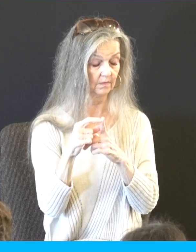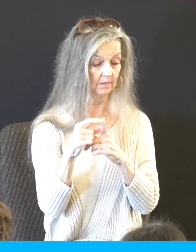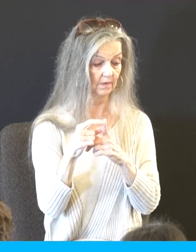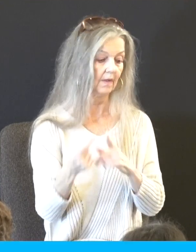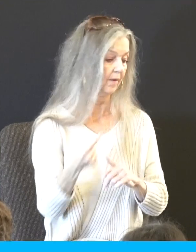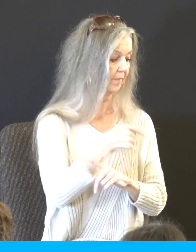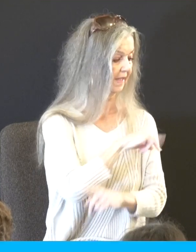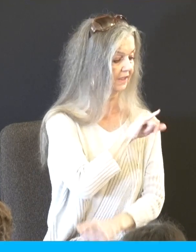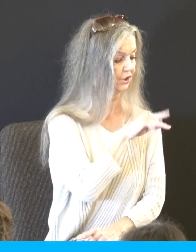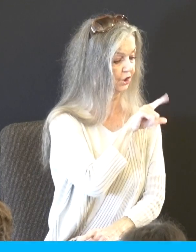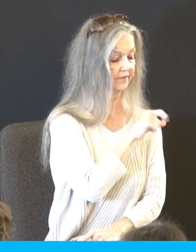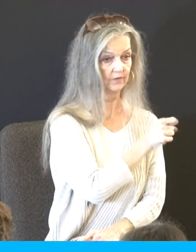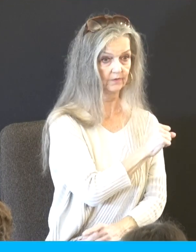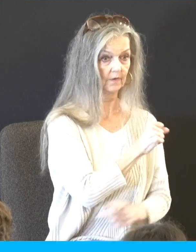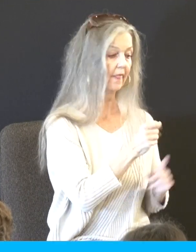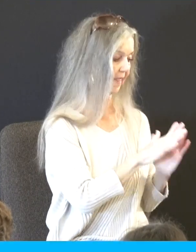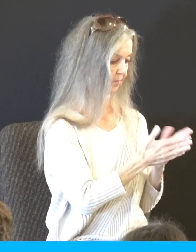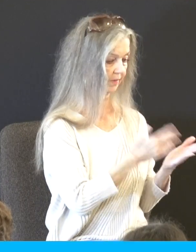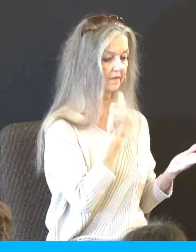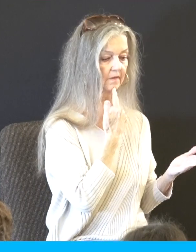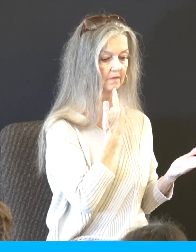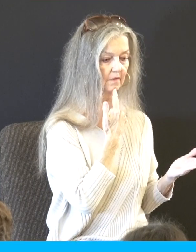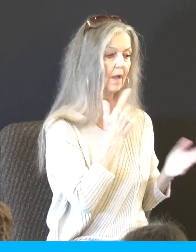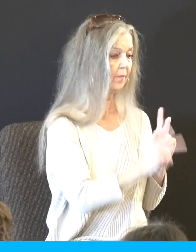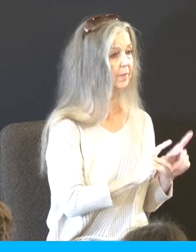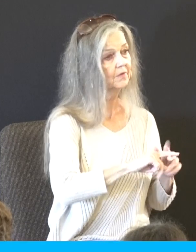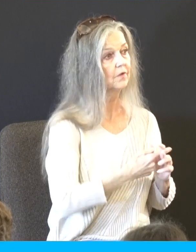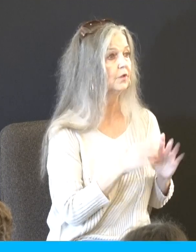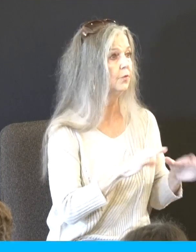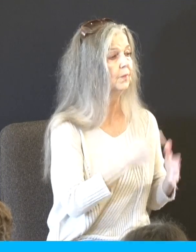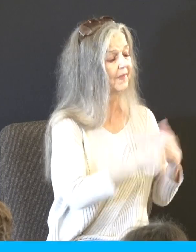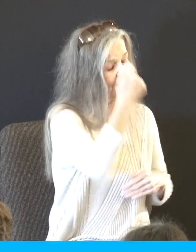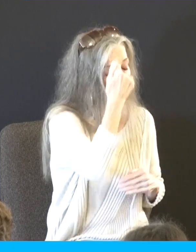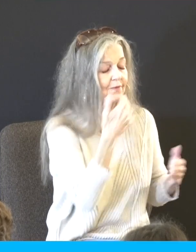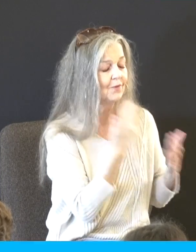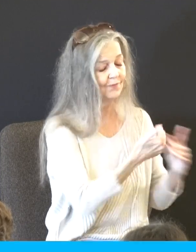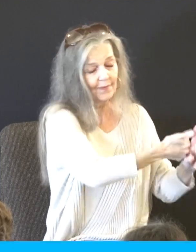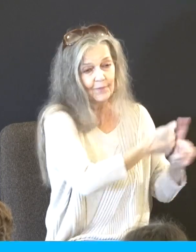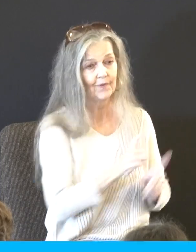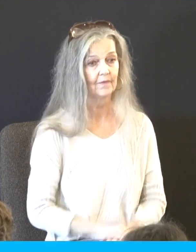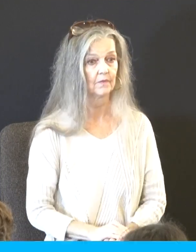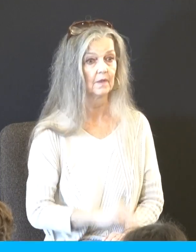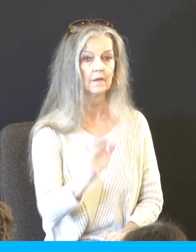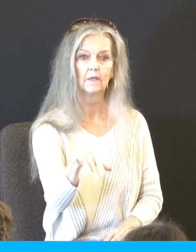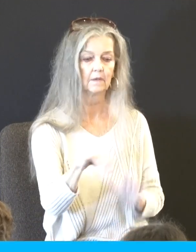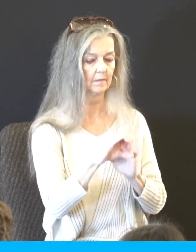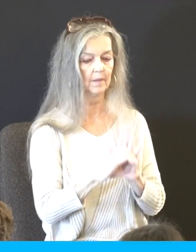eyes. And what's that doing to our country? For example, you shall not steal. Now it's like,